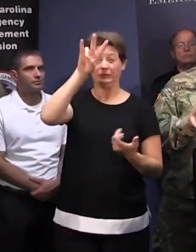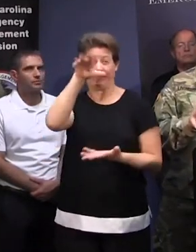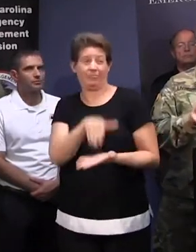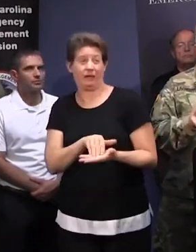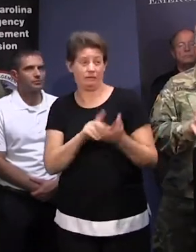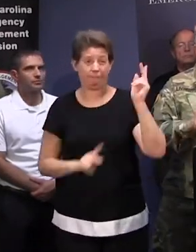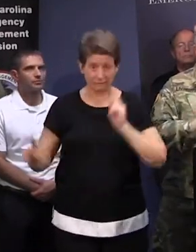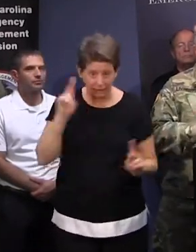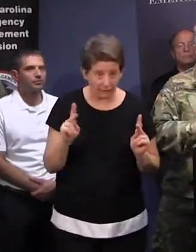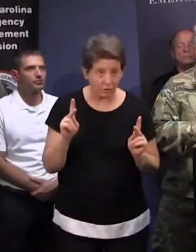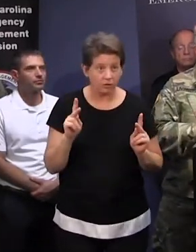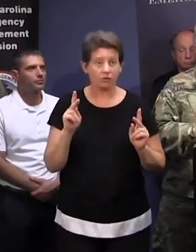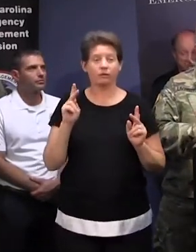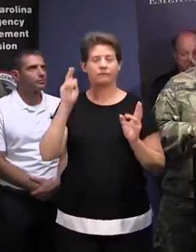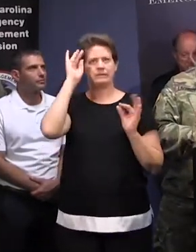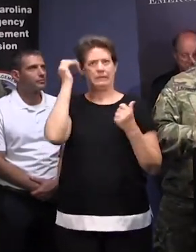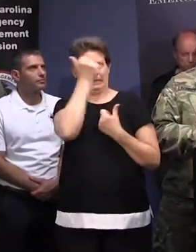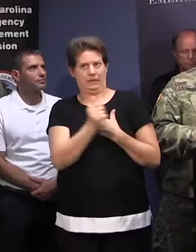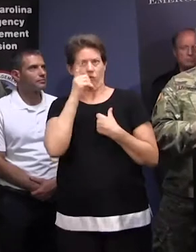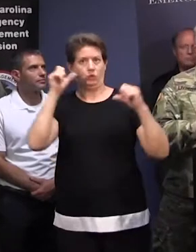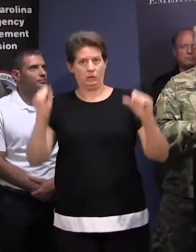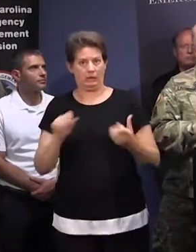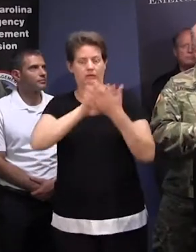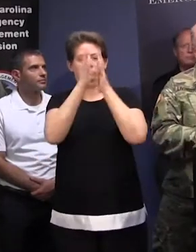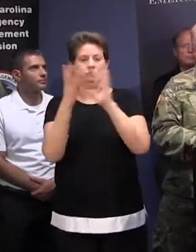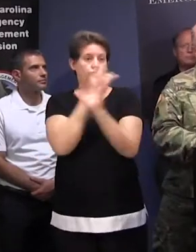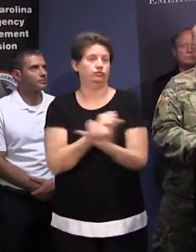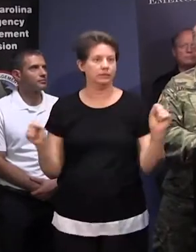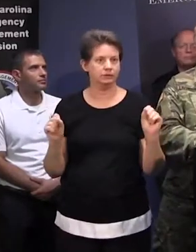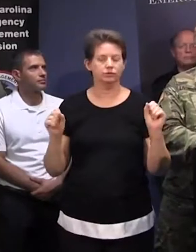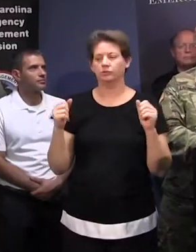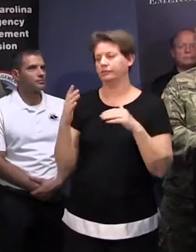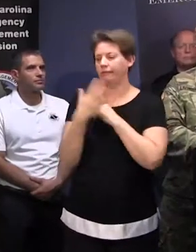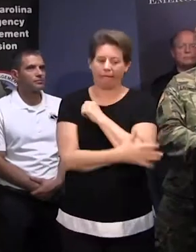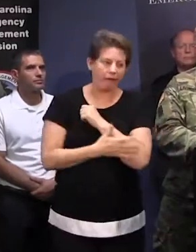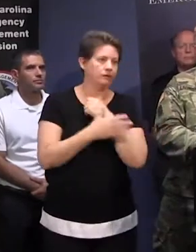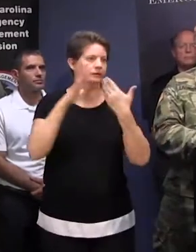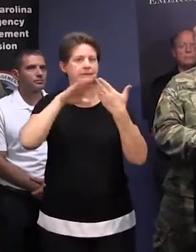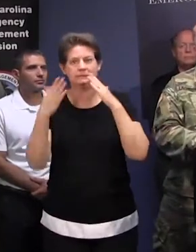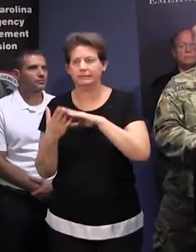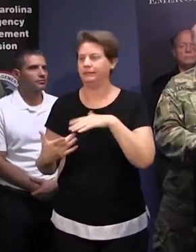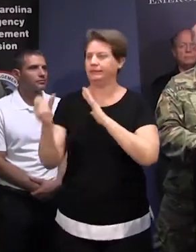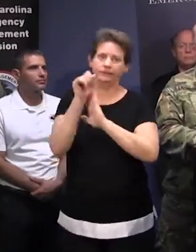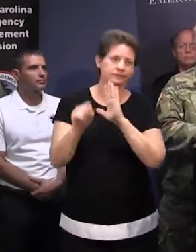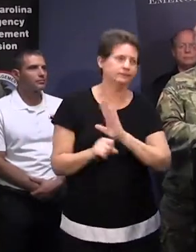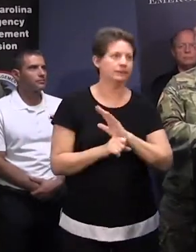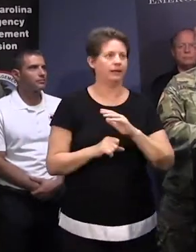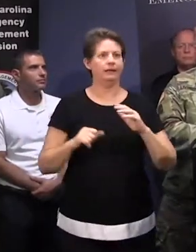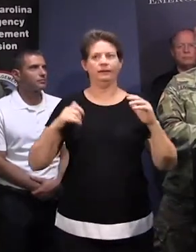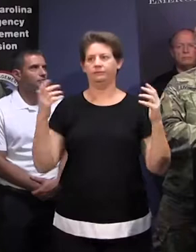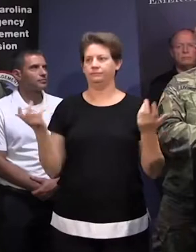everyone, that can be converted to a rescue asset, whether it be a county person, a city person, a state person,